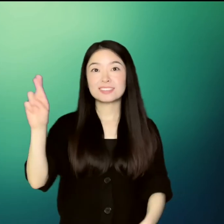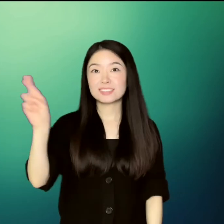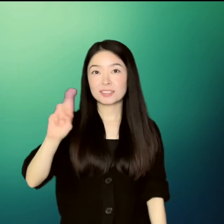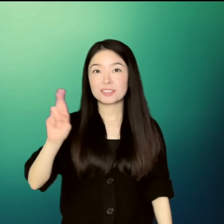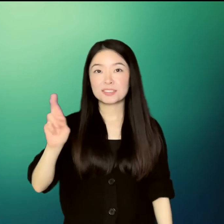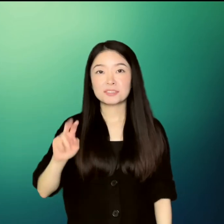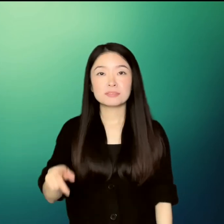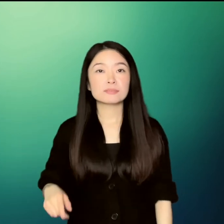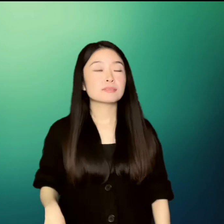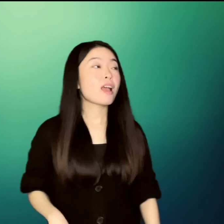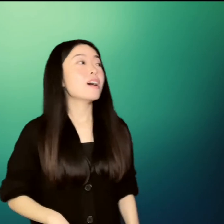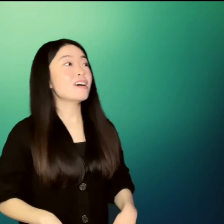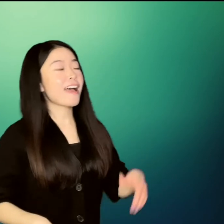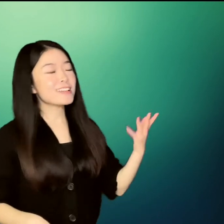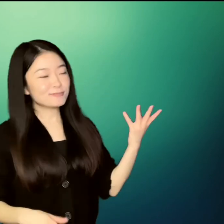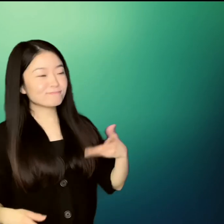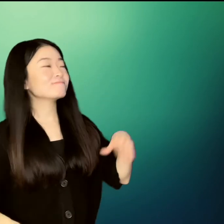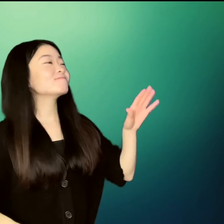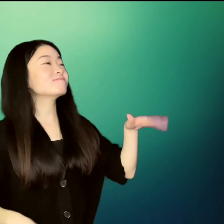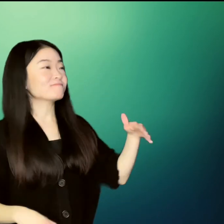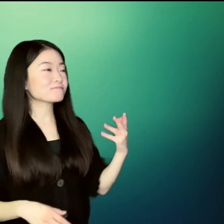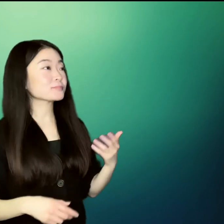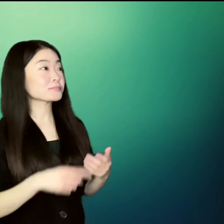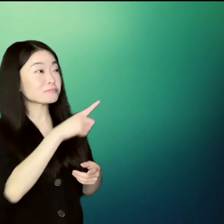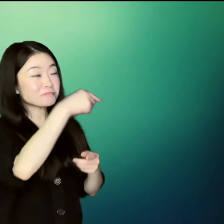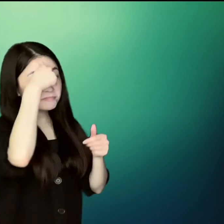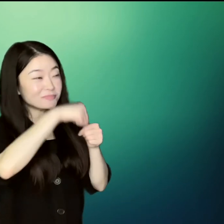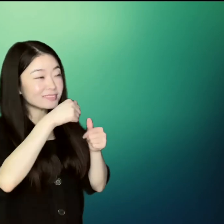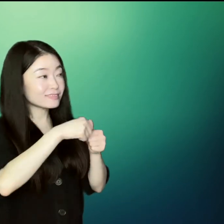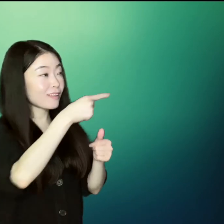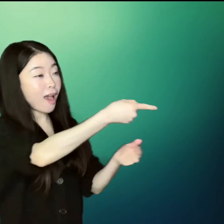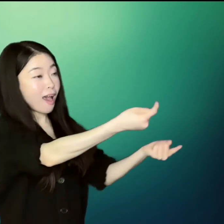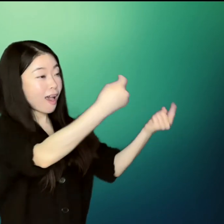Yeah, you came here on Wednesday, said Ralph.